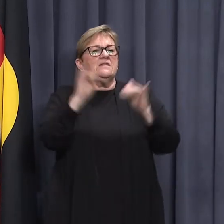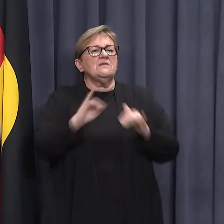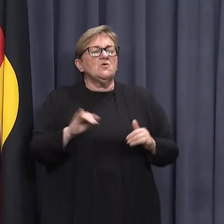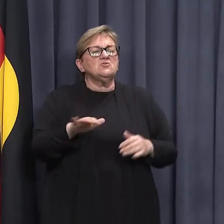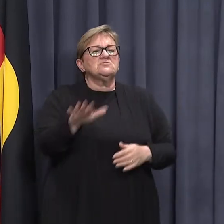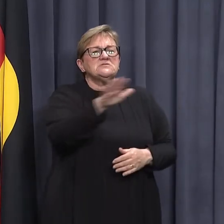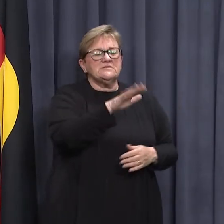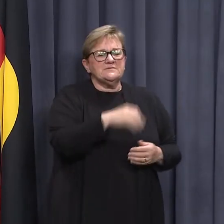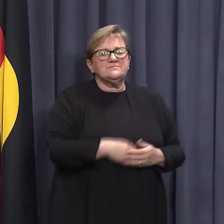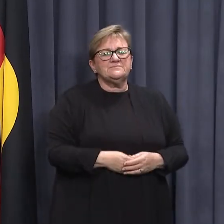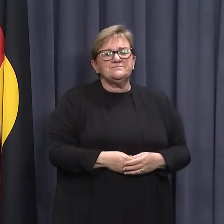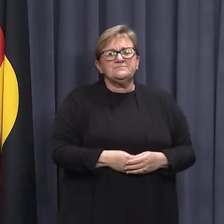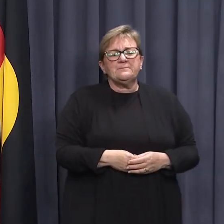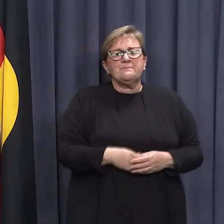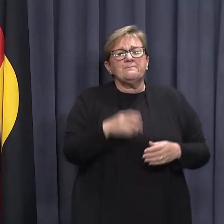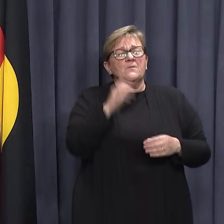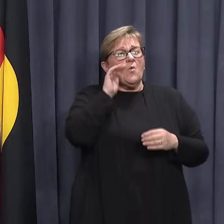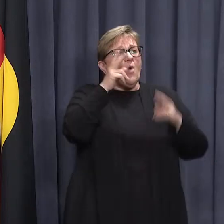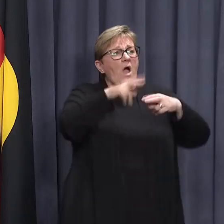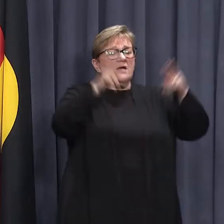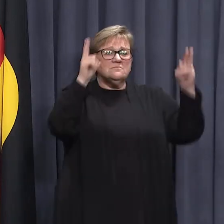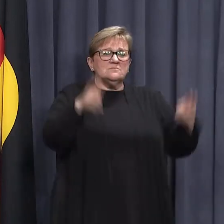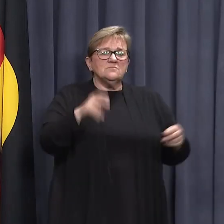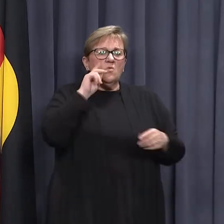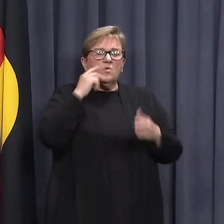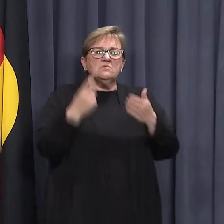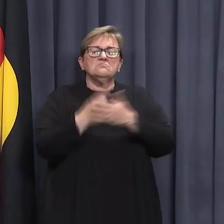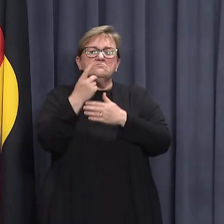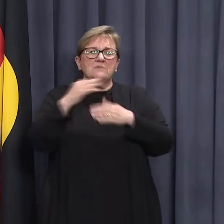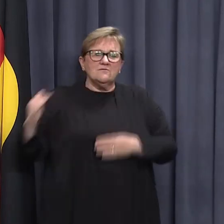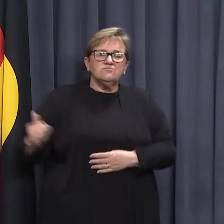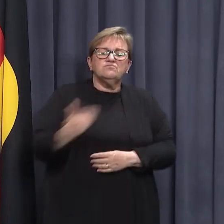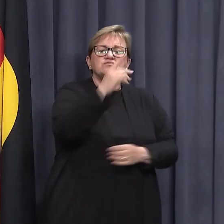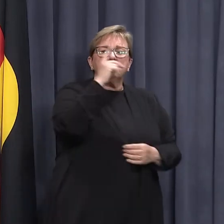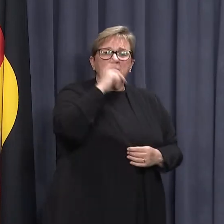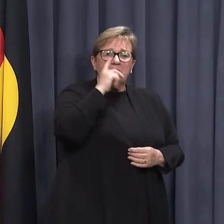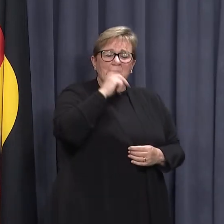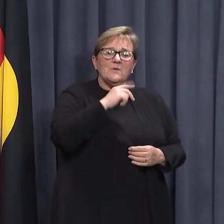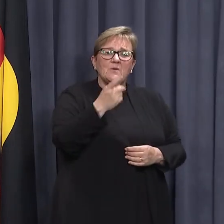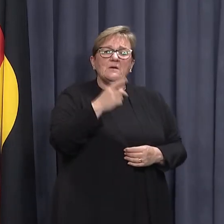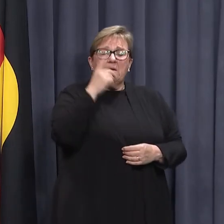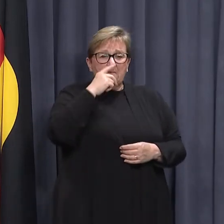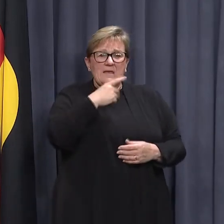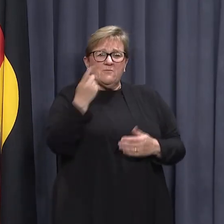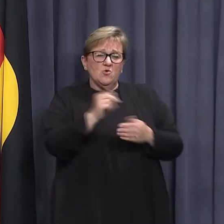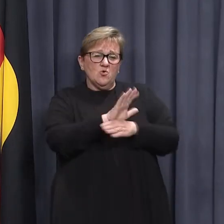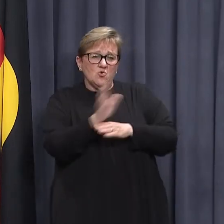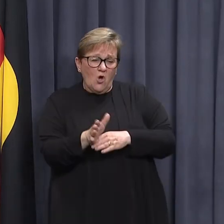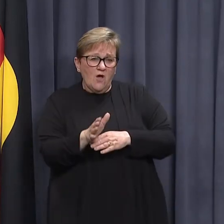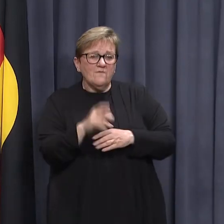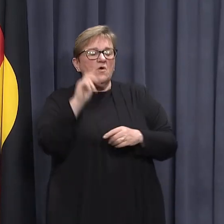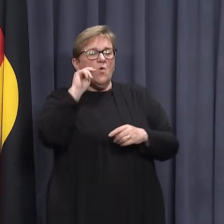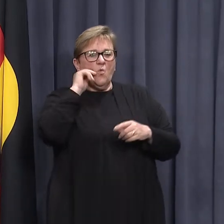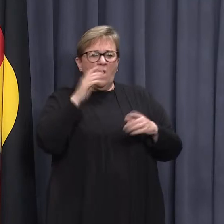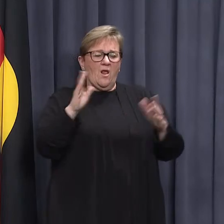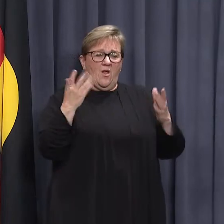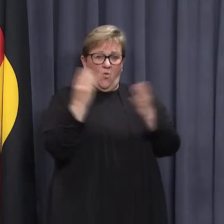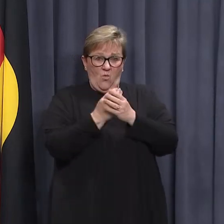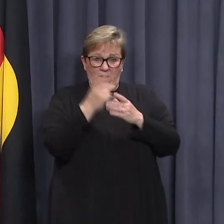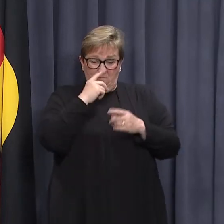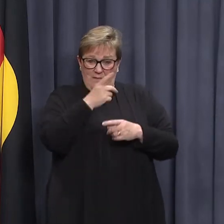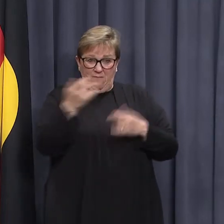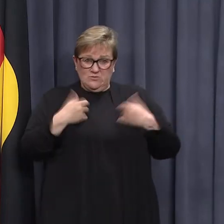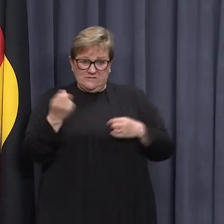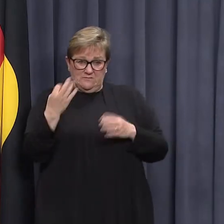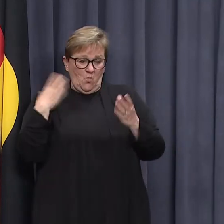departments. These marquees will be used in the event of a surge. Suspected COVID patients will be physically distanced from non